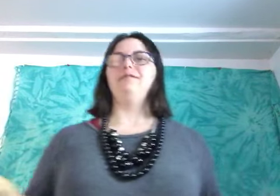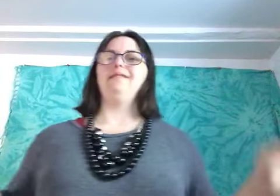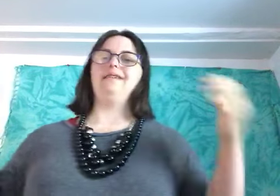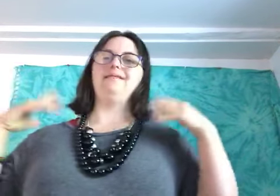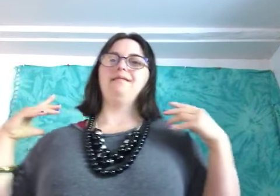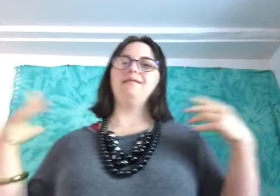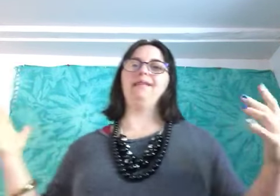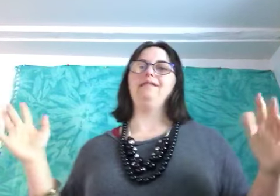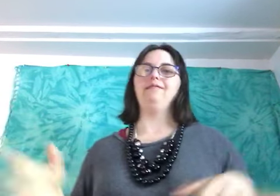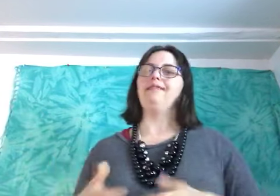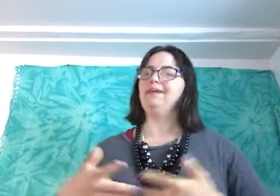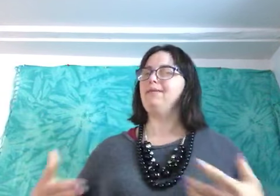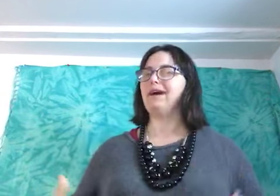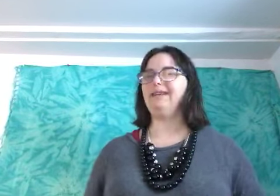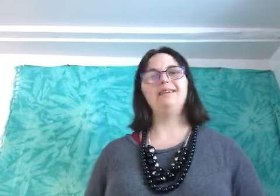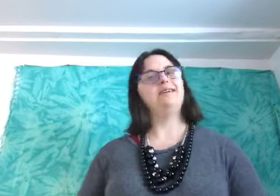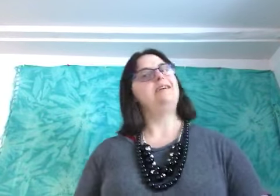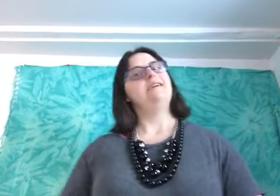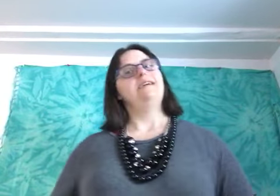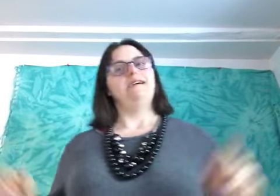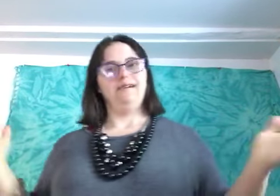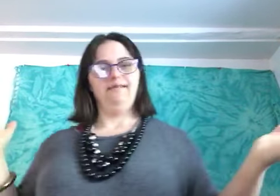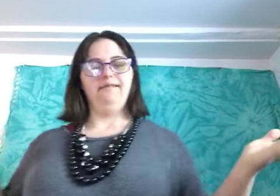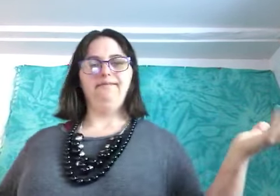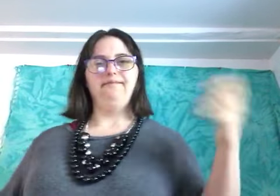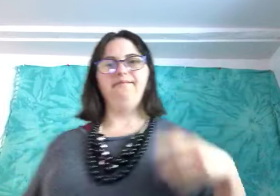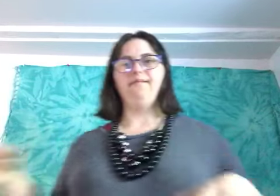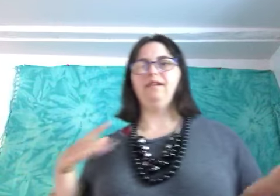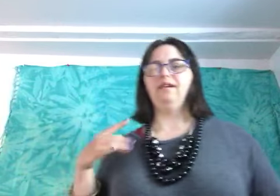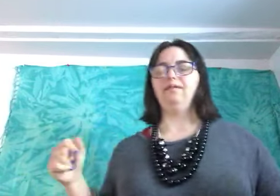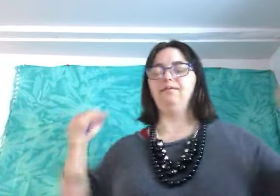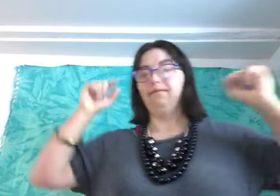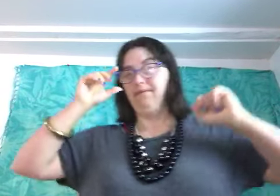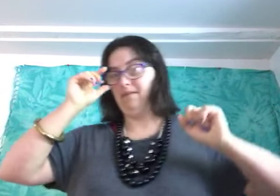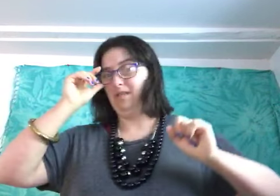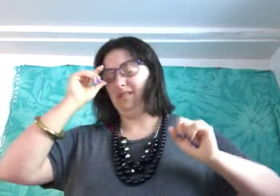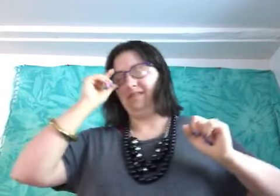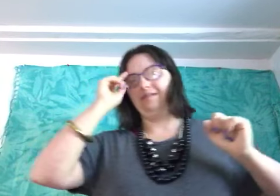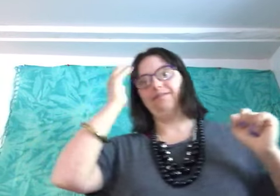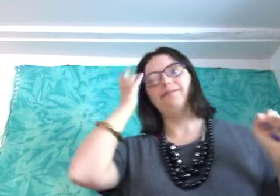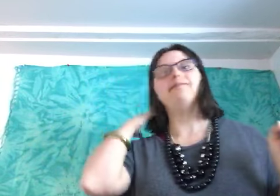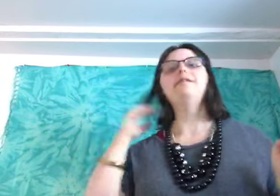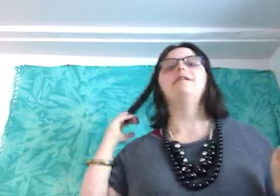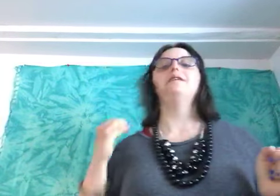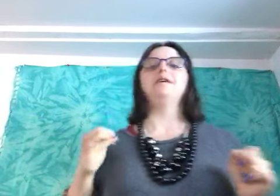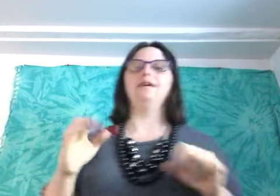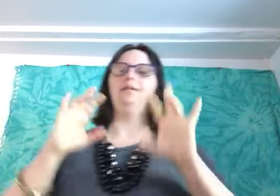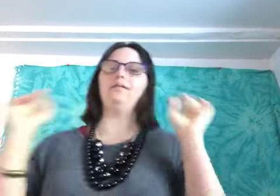that's something to keep in mind uh uh on uh uh what